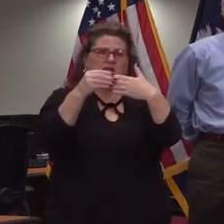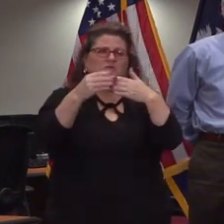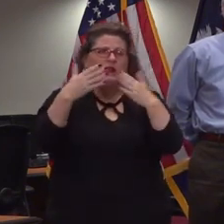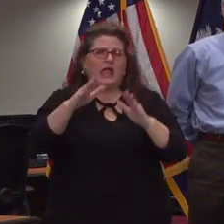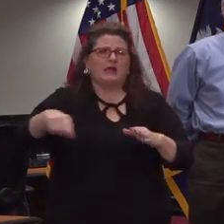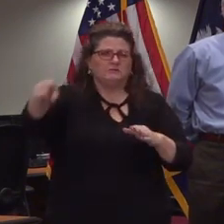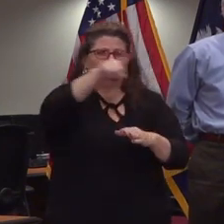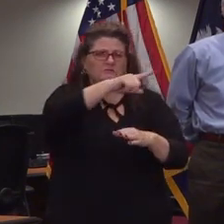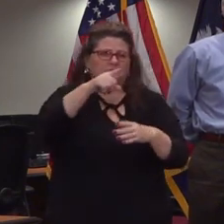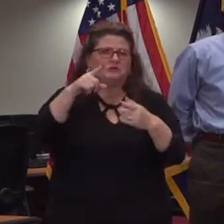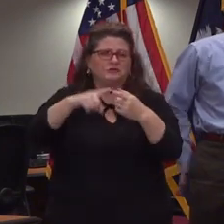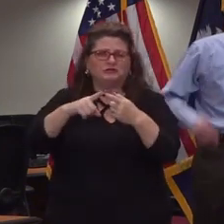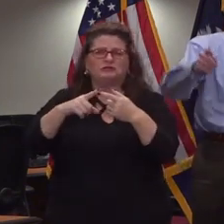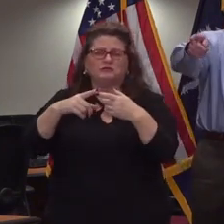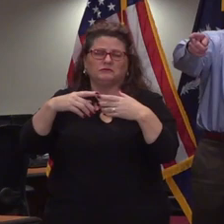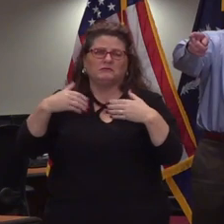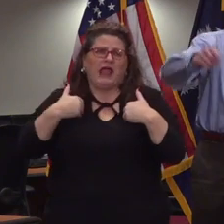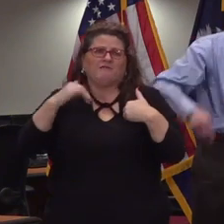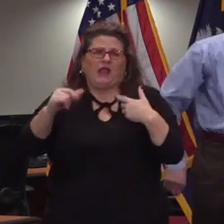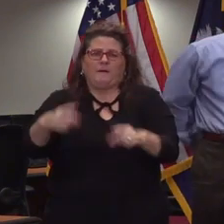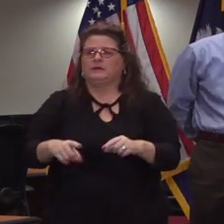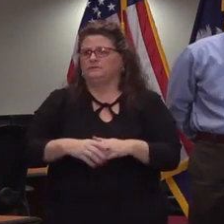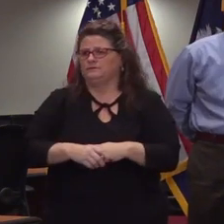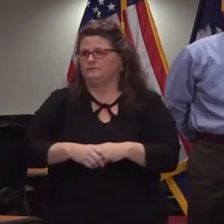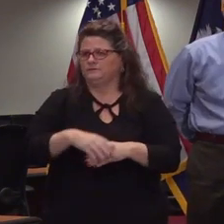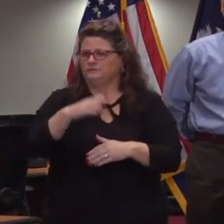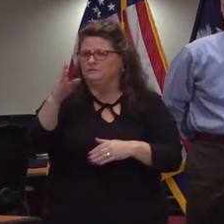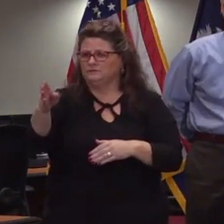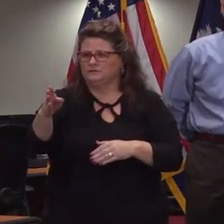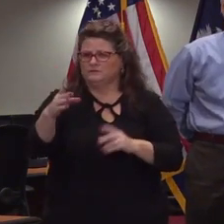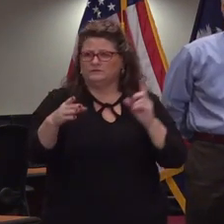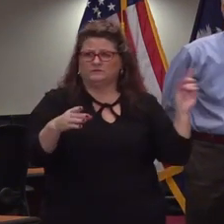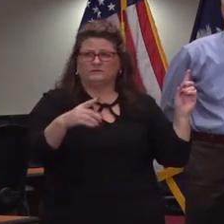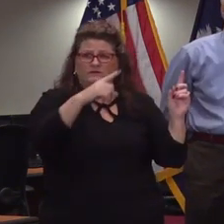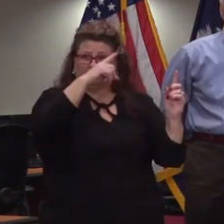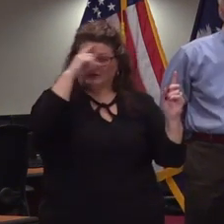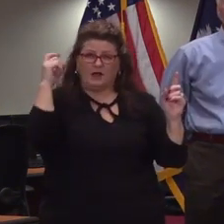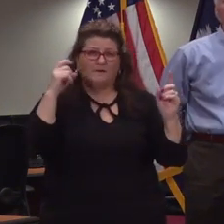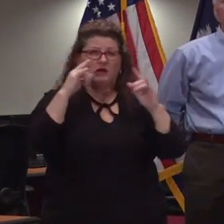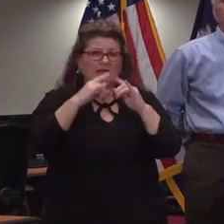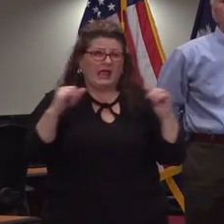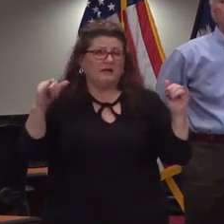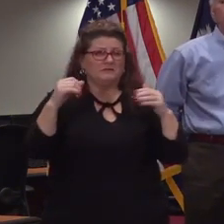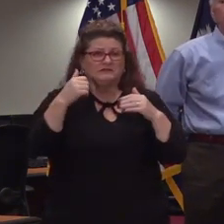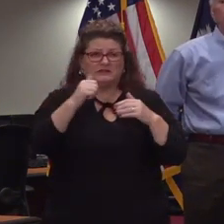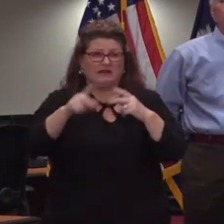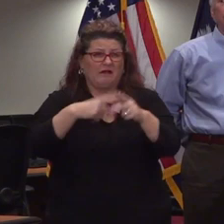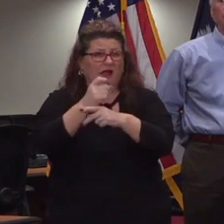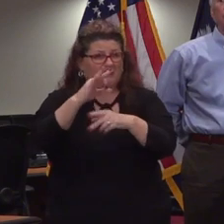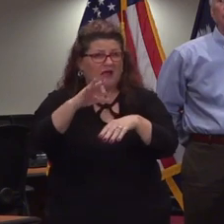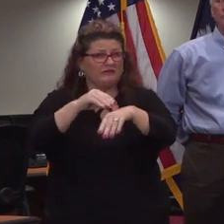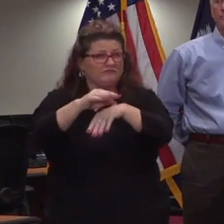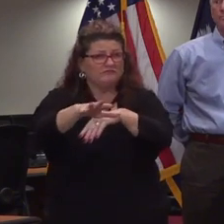to carry it out in the safest way possible yes superintendent speirman do you have any guidance for summer camps or summer programs and do you have a sense of what percentage